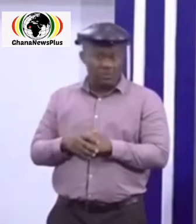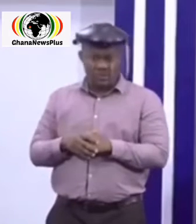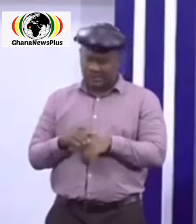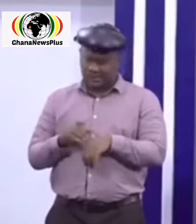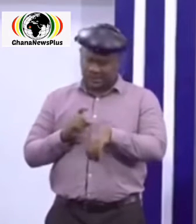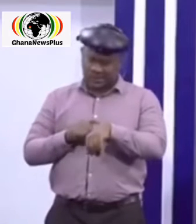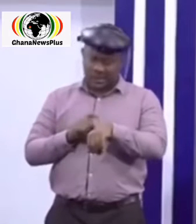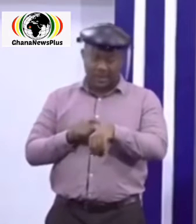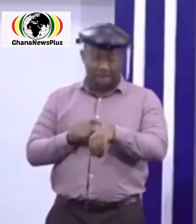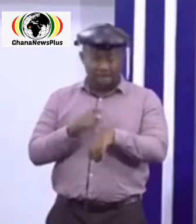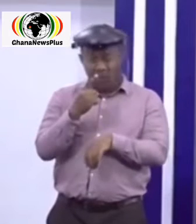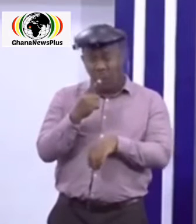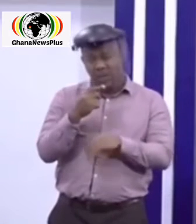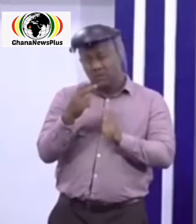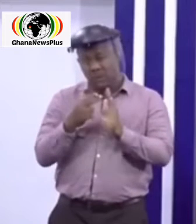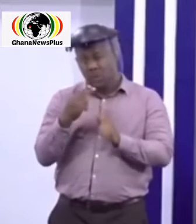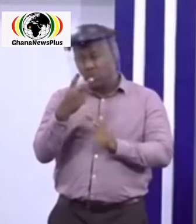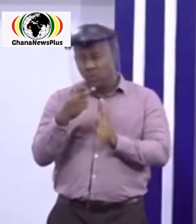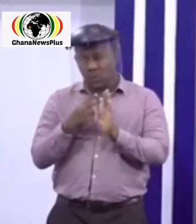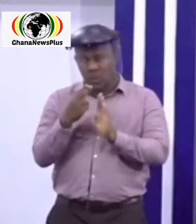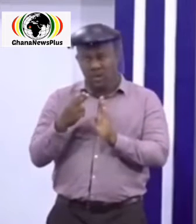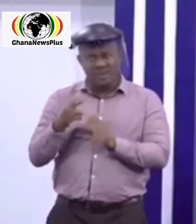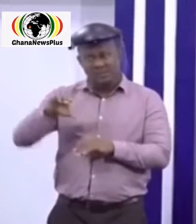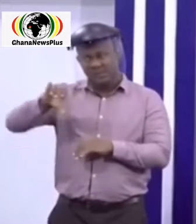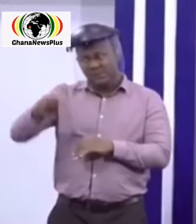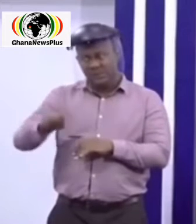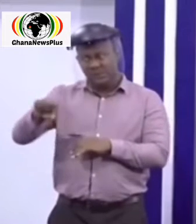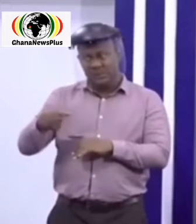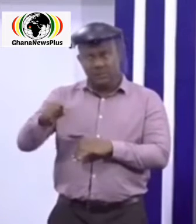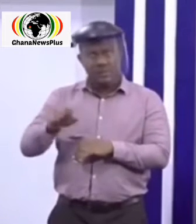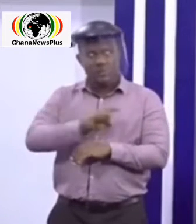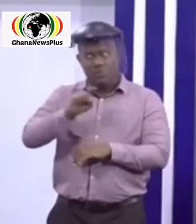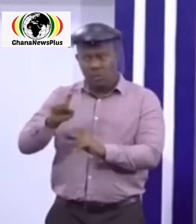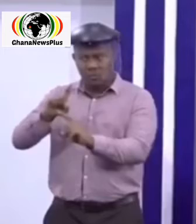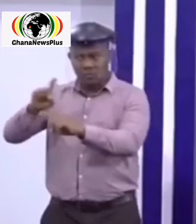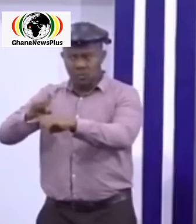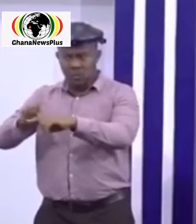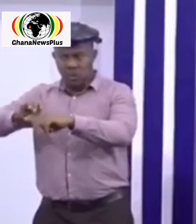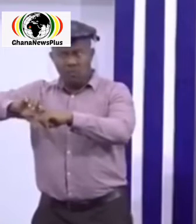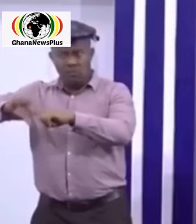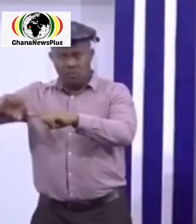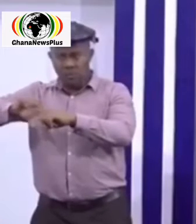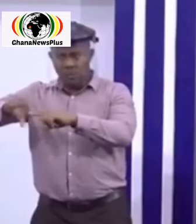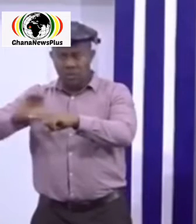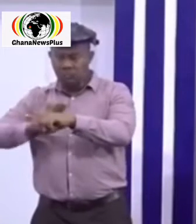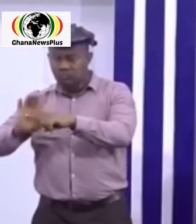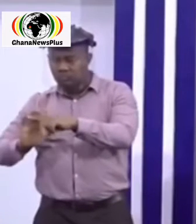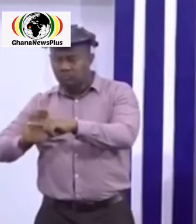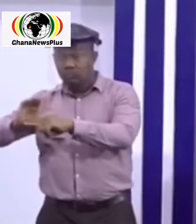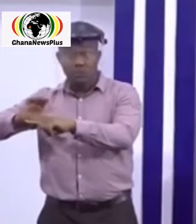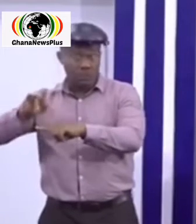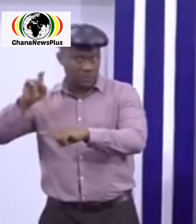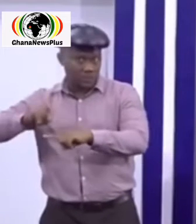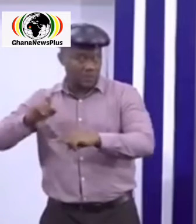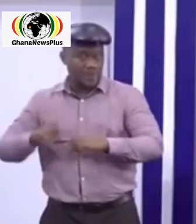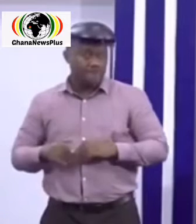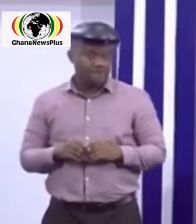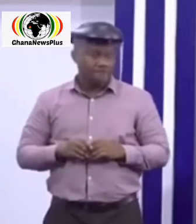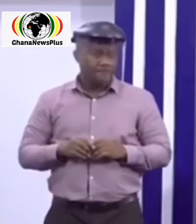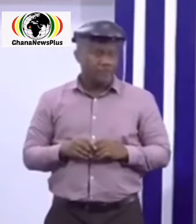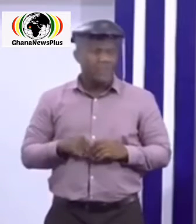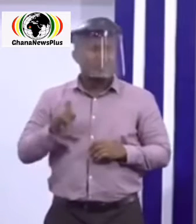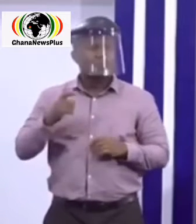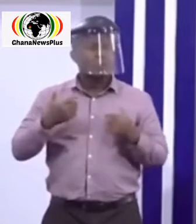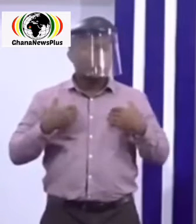depending on the rate of utilization designate a holding room or area